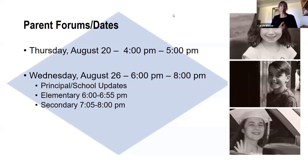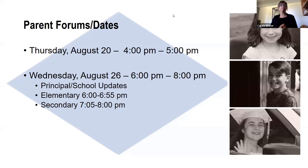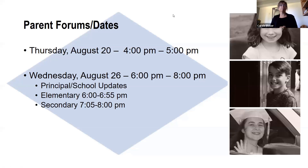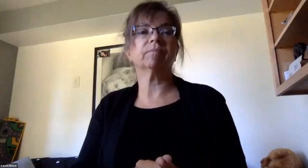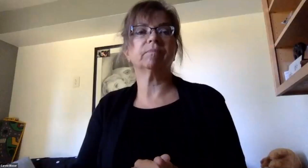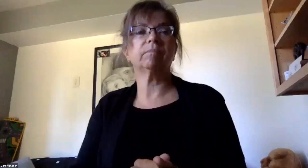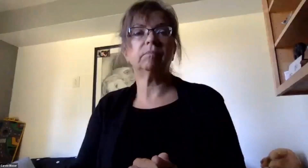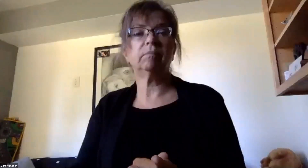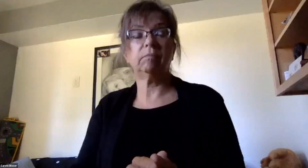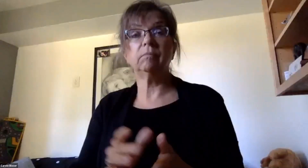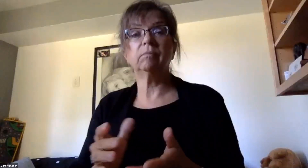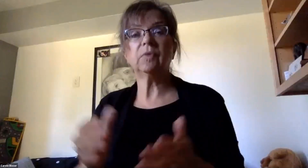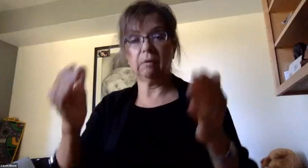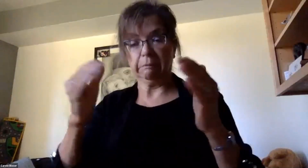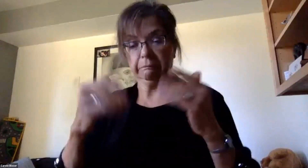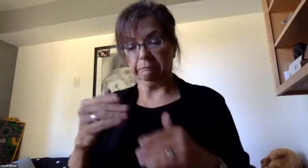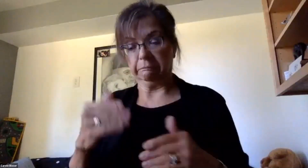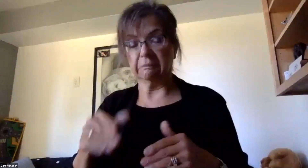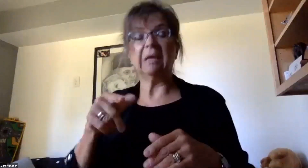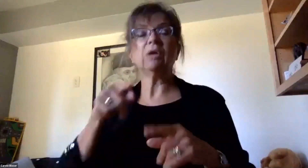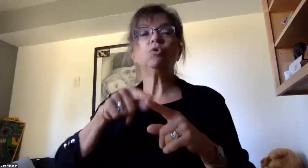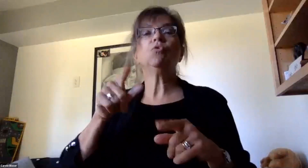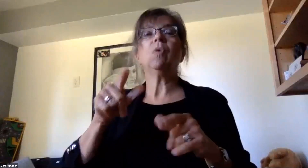So if we can go back to our live view.